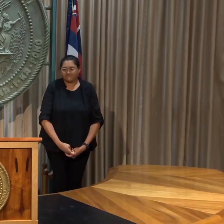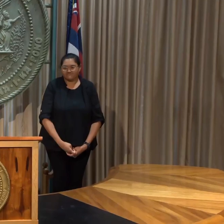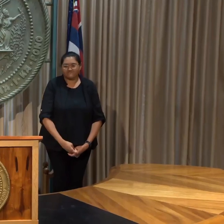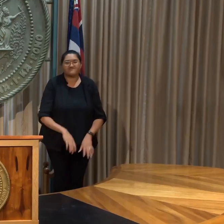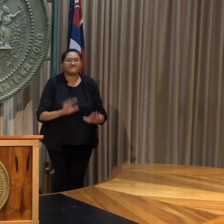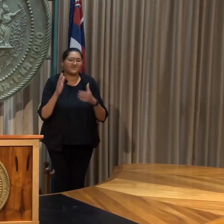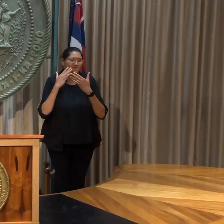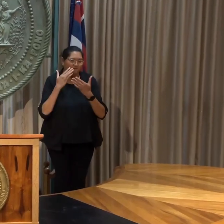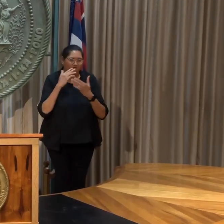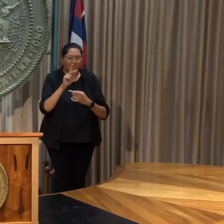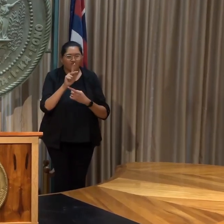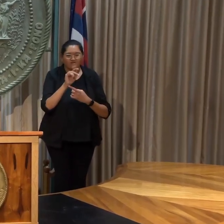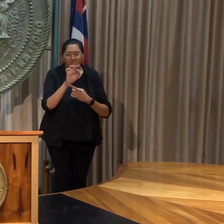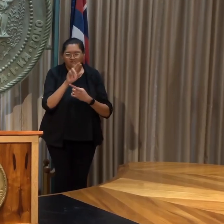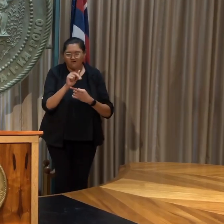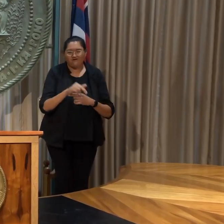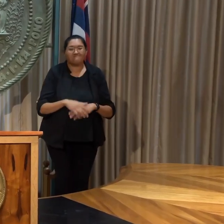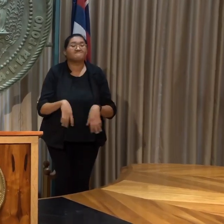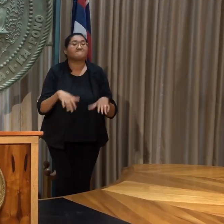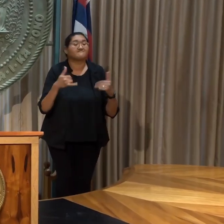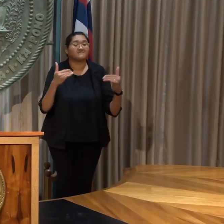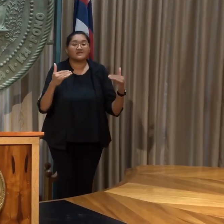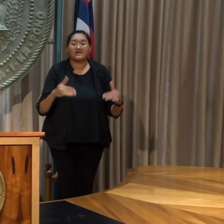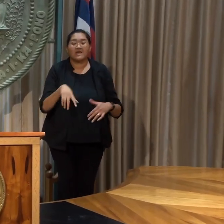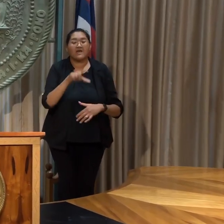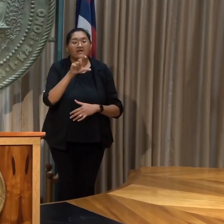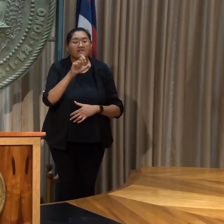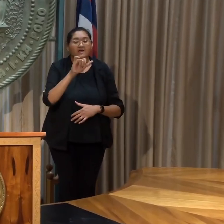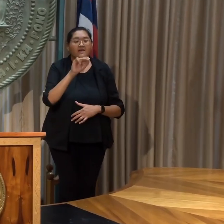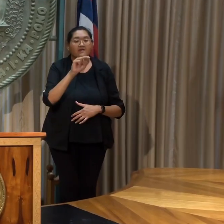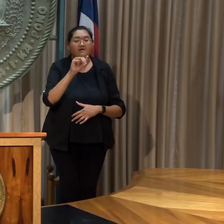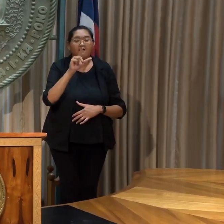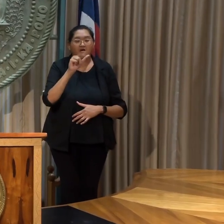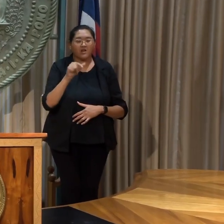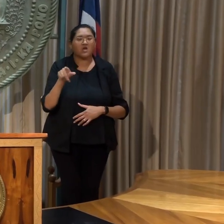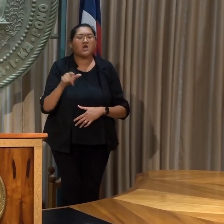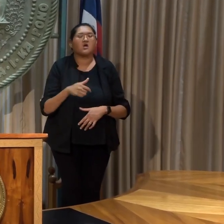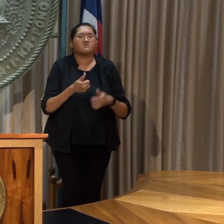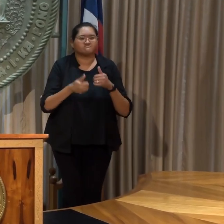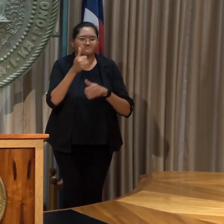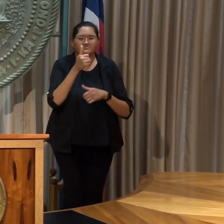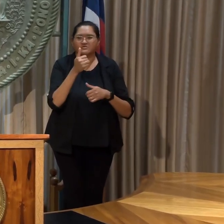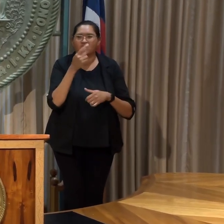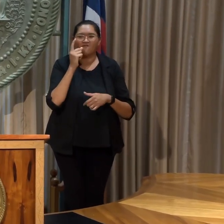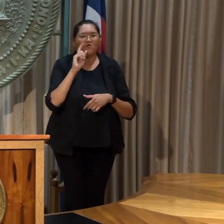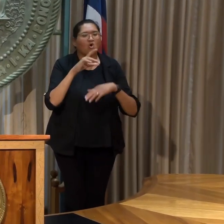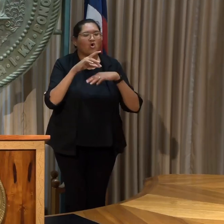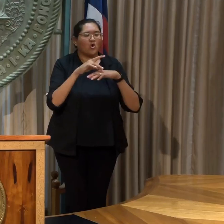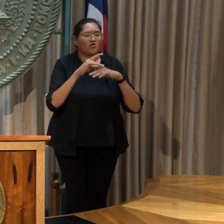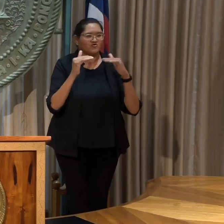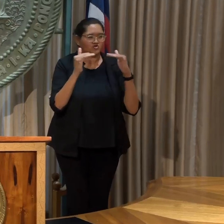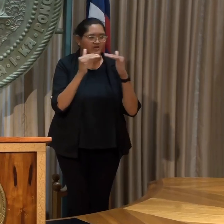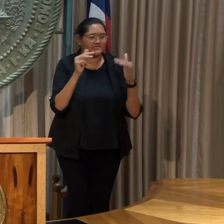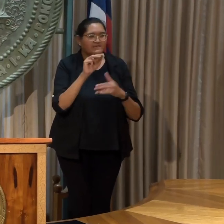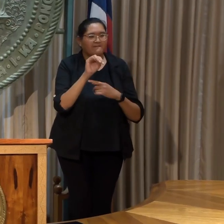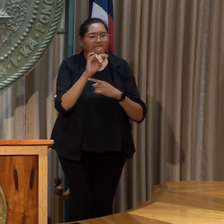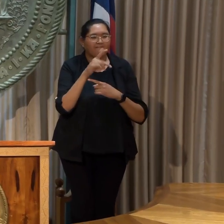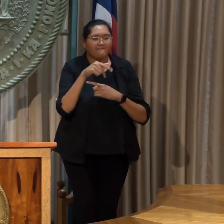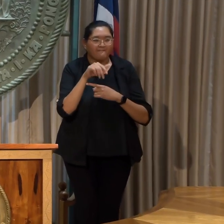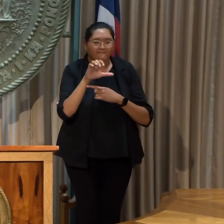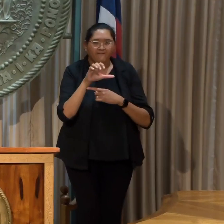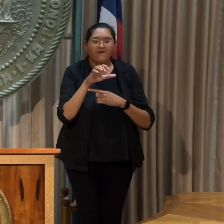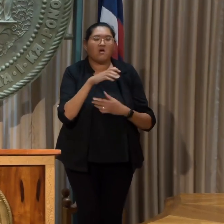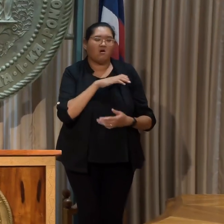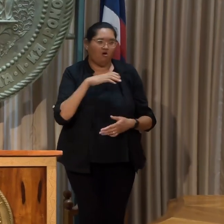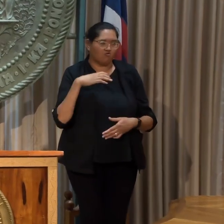Mahalo, Kira. Up next, Lena Alalei, Senior Associate Attorney, Earth Justice, Mid-Pacific Office, Co